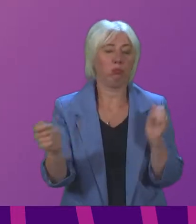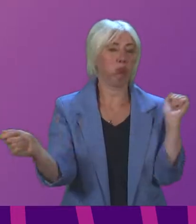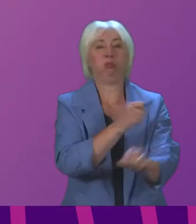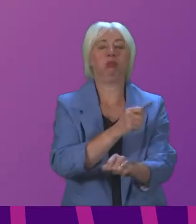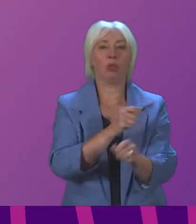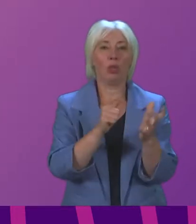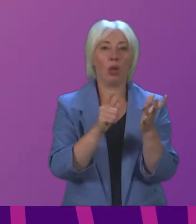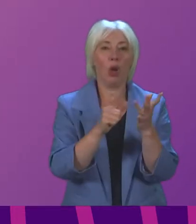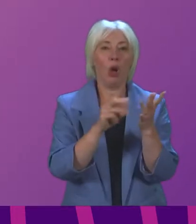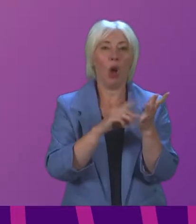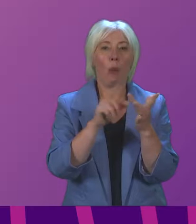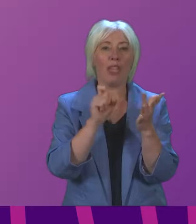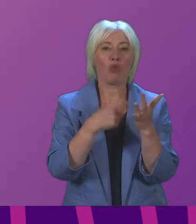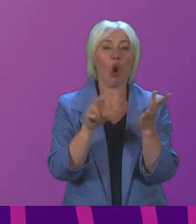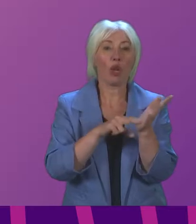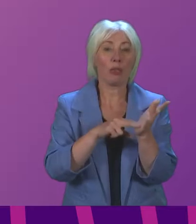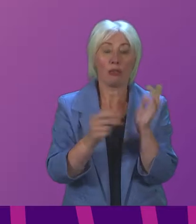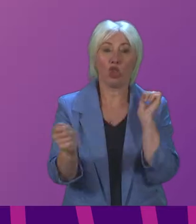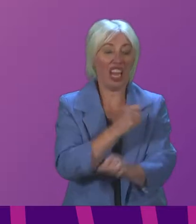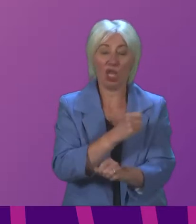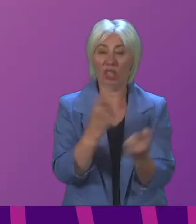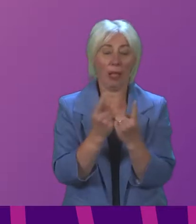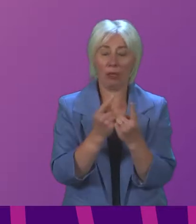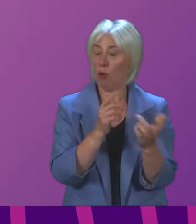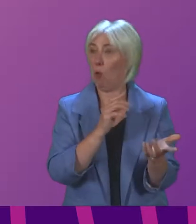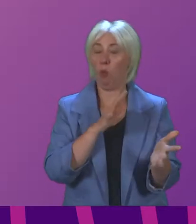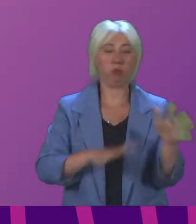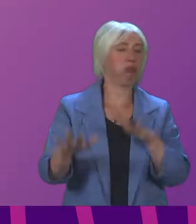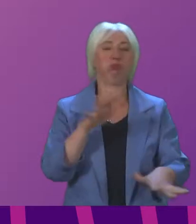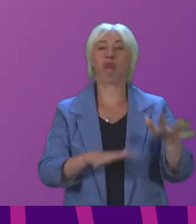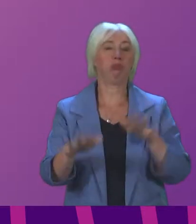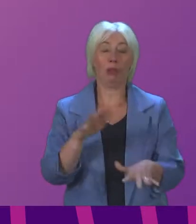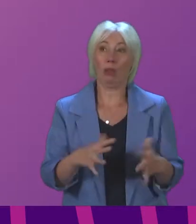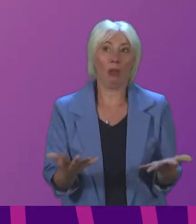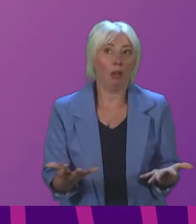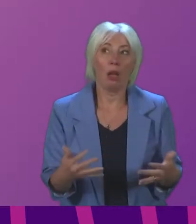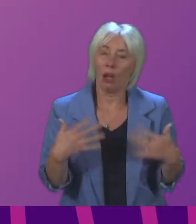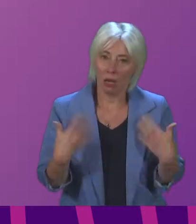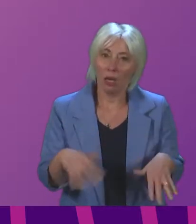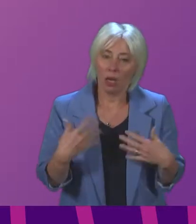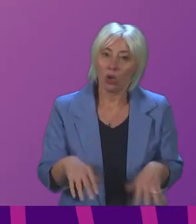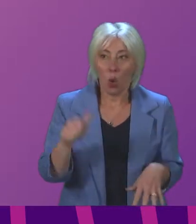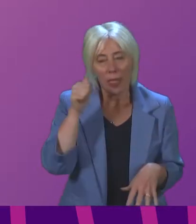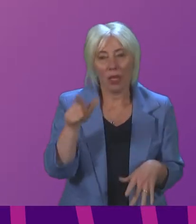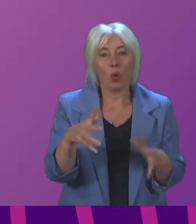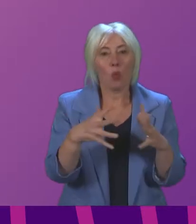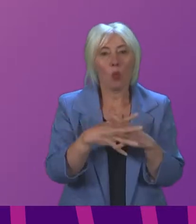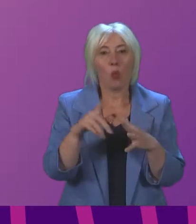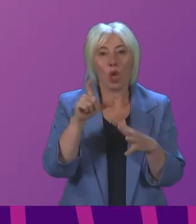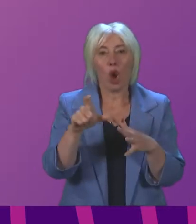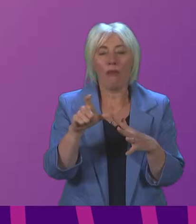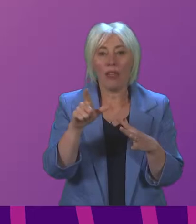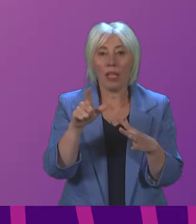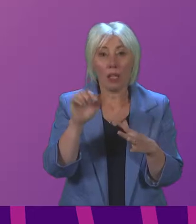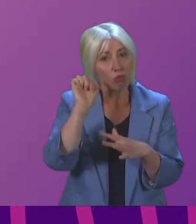Omicron and what that can do to drive the path of the virus so I think Mr Coffey puts on the